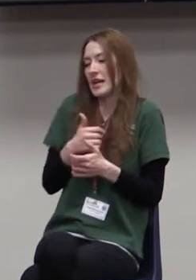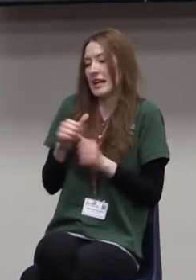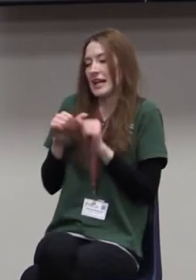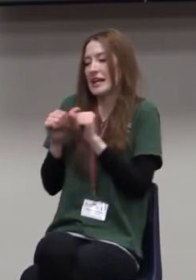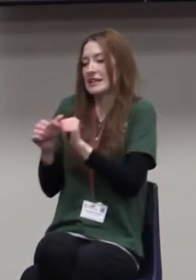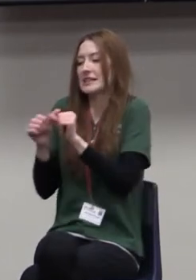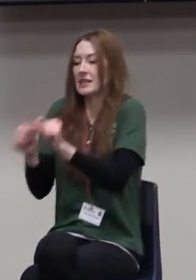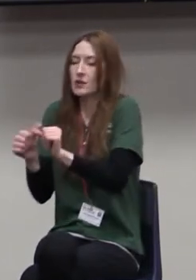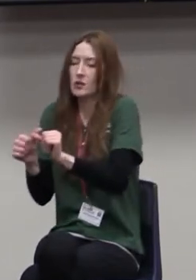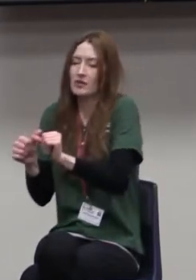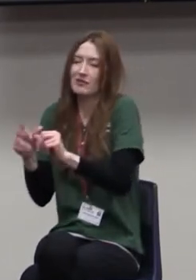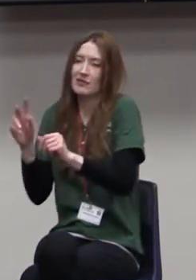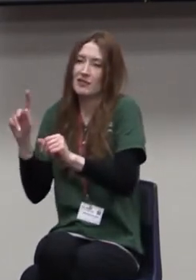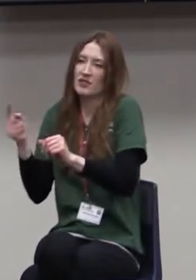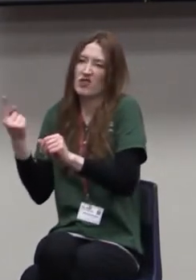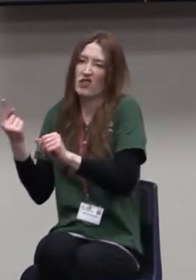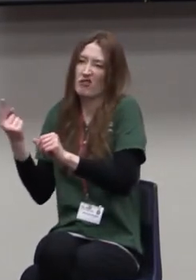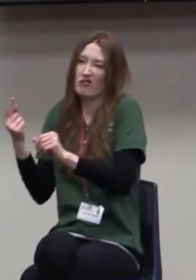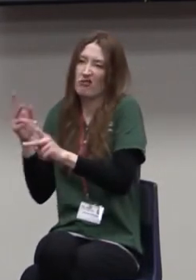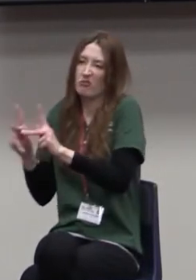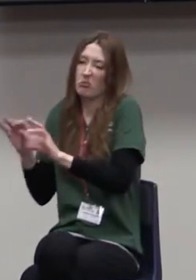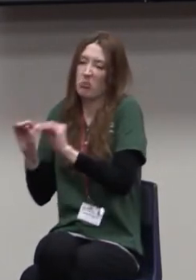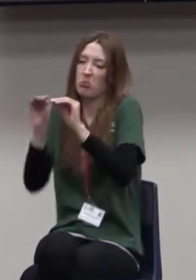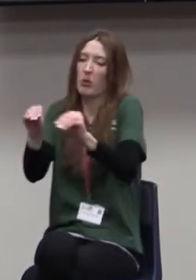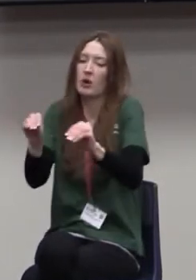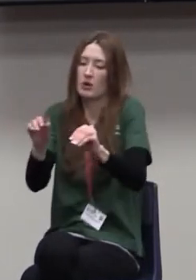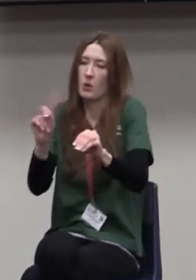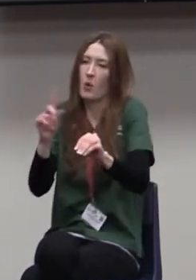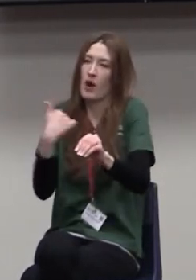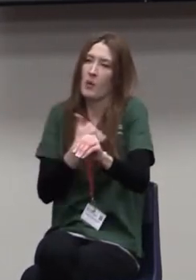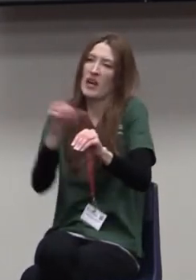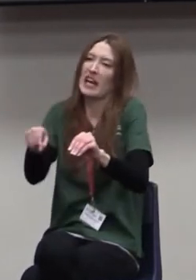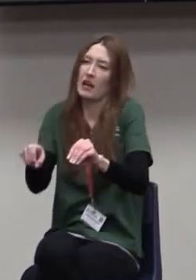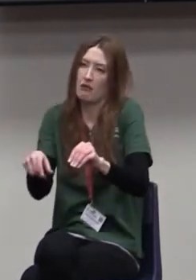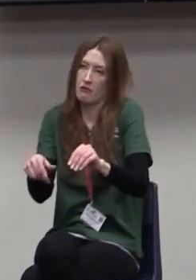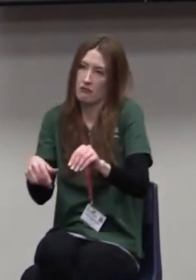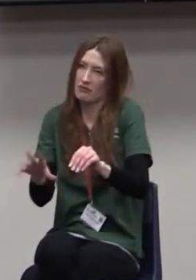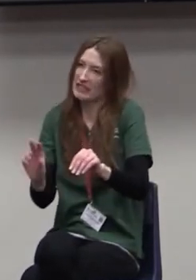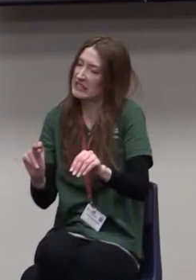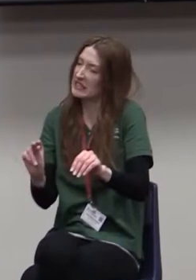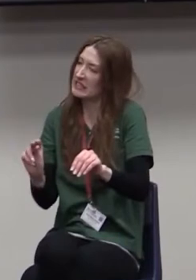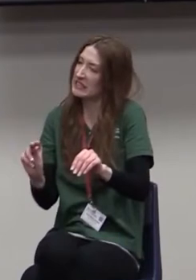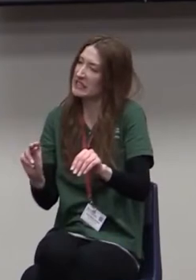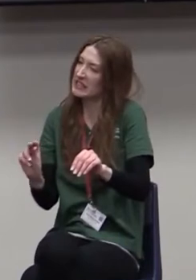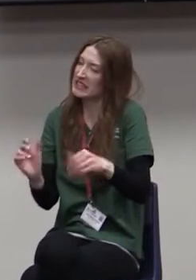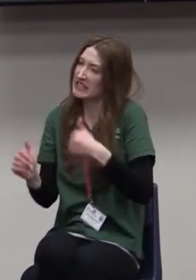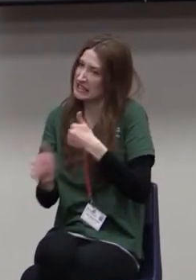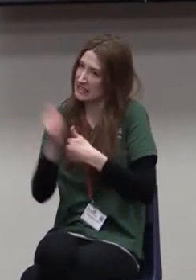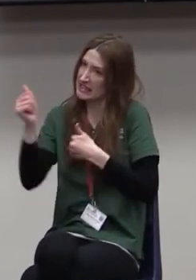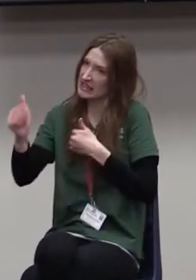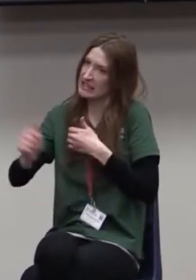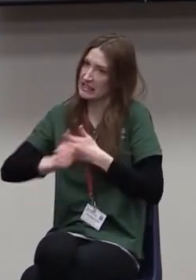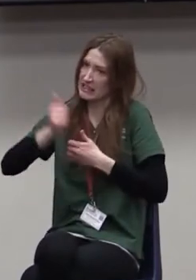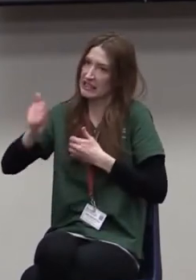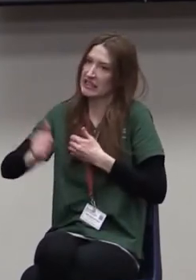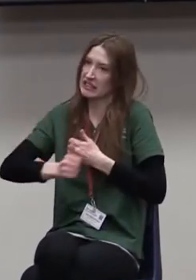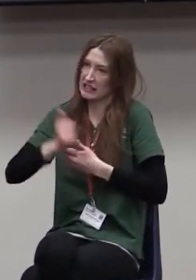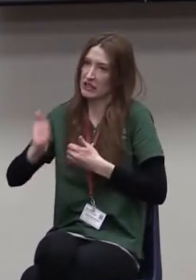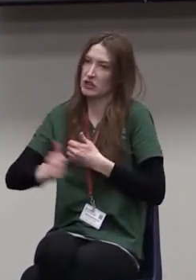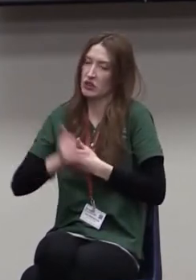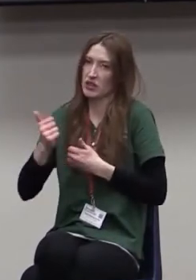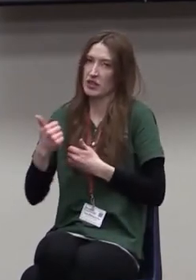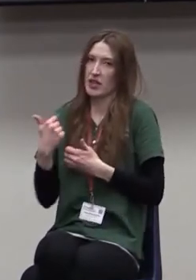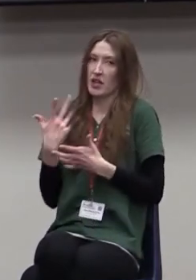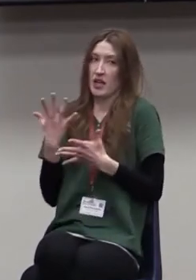If we can do that, then the training goes so much easier to prepare them and equip them for what they need to know to do in order for